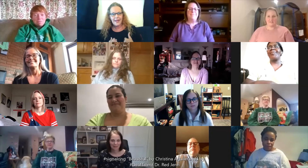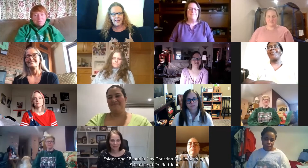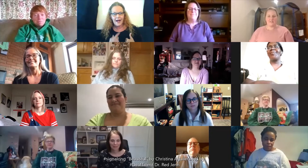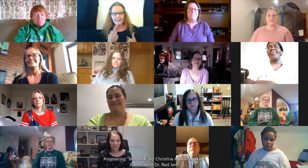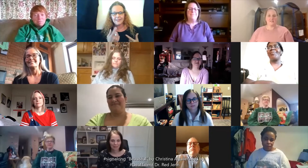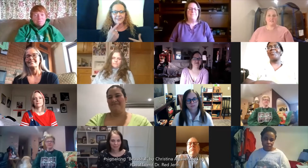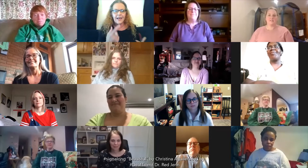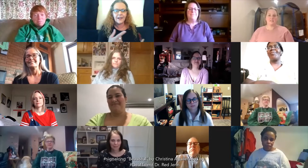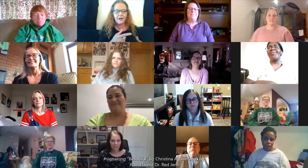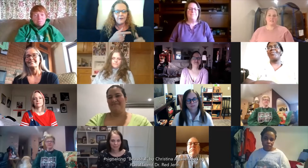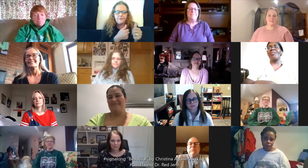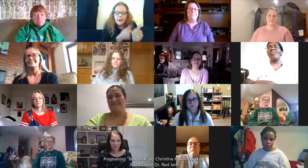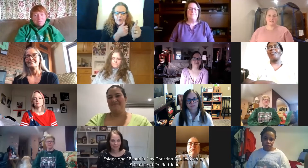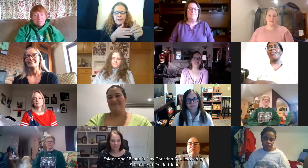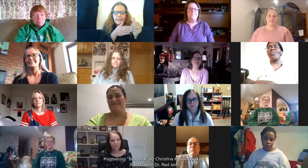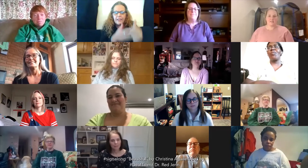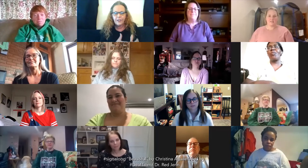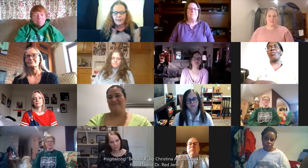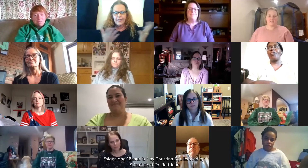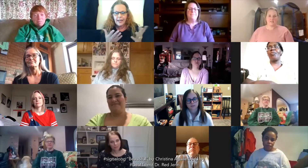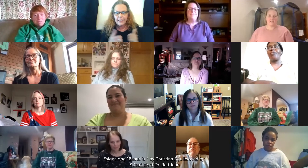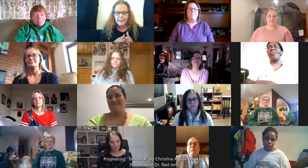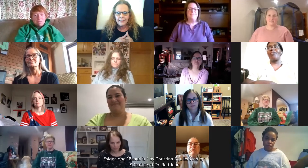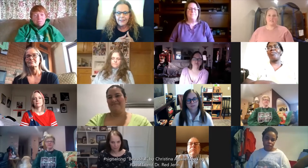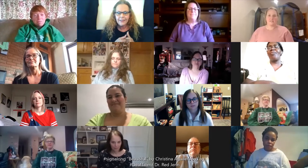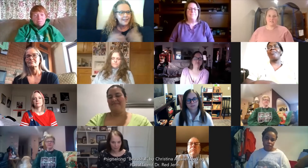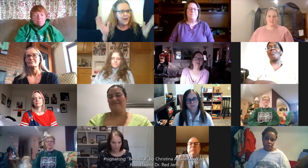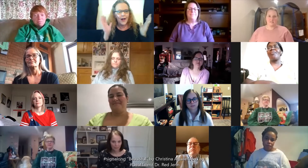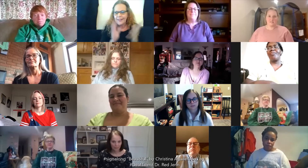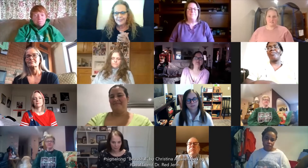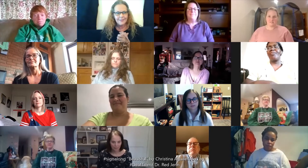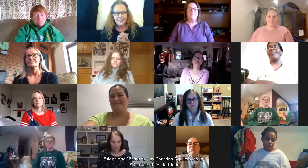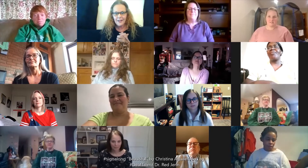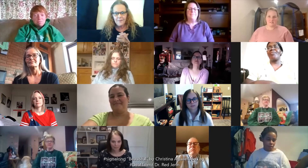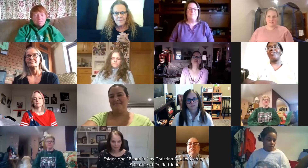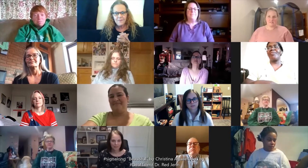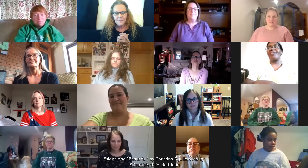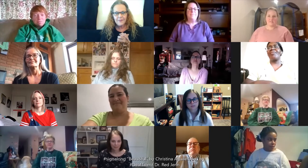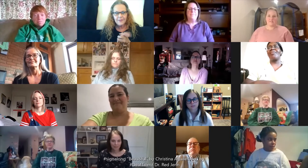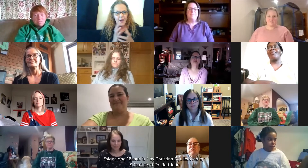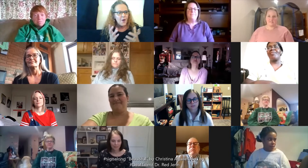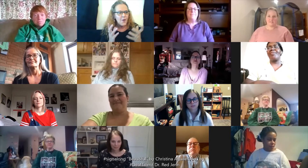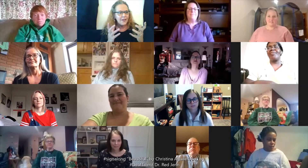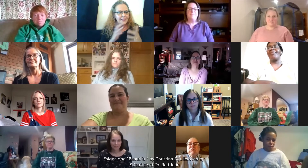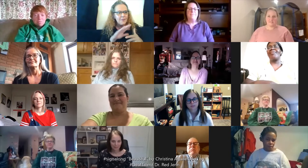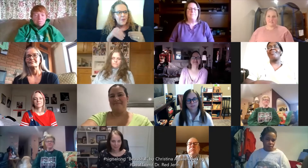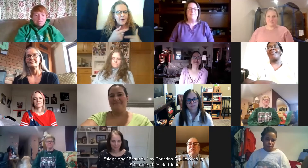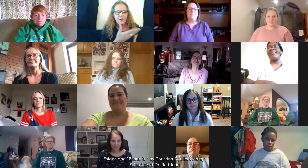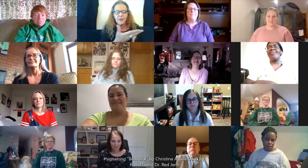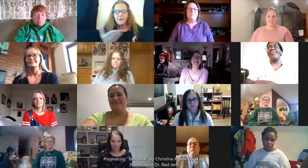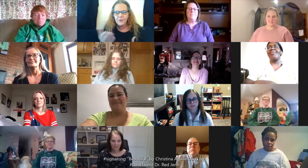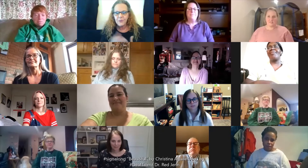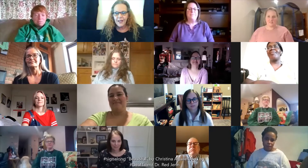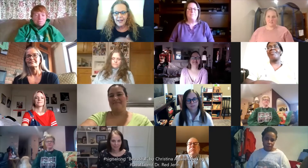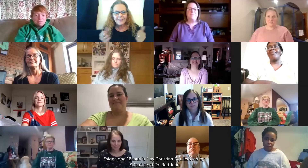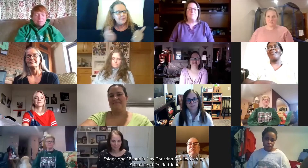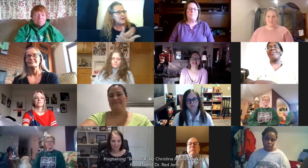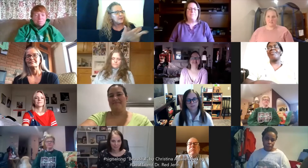this is like a follow the leader thing that's all it is so it's about you it's about the